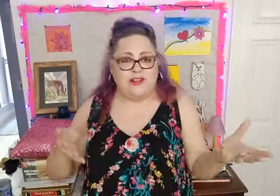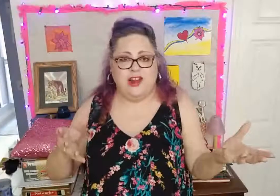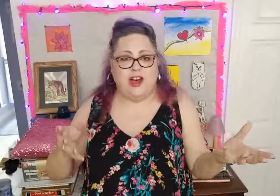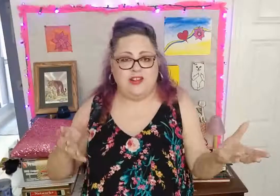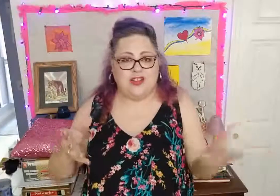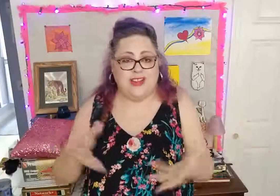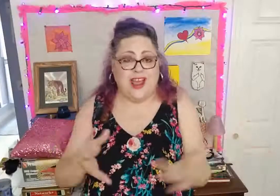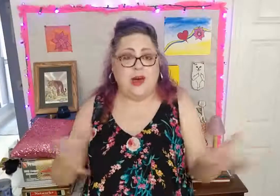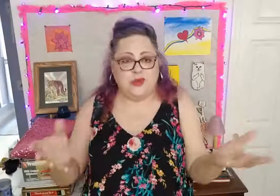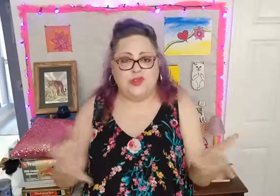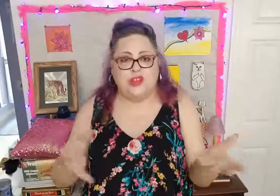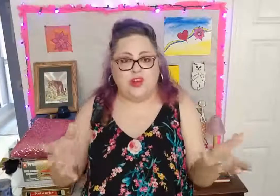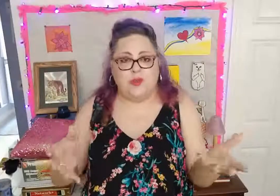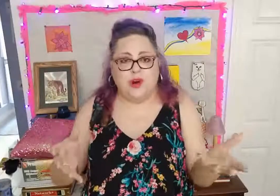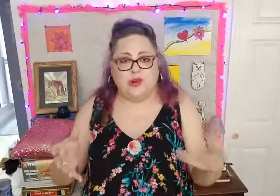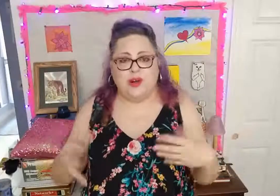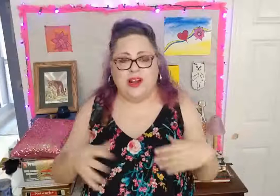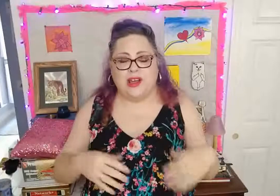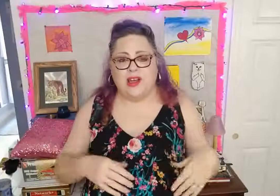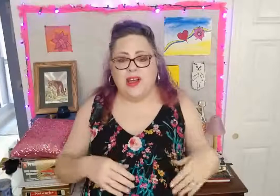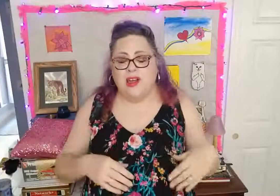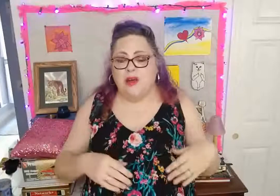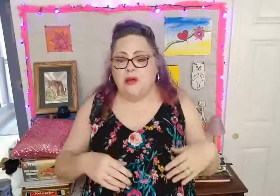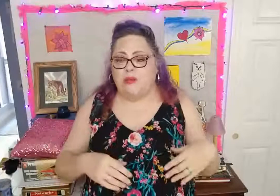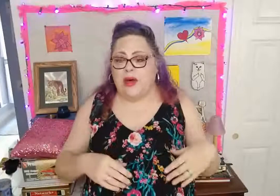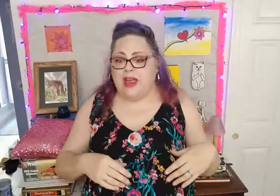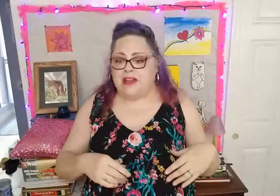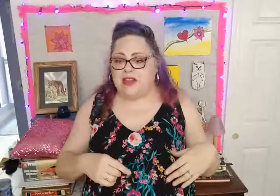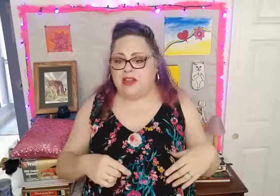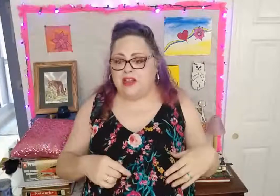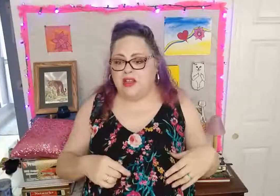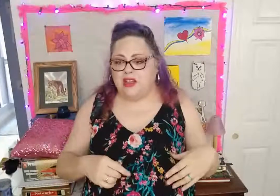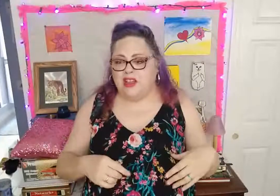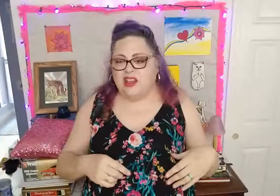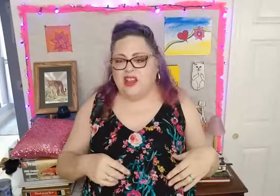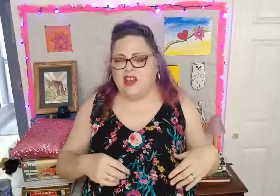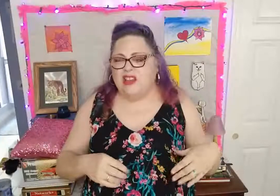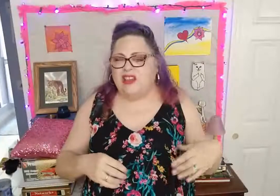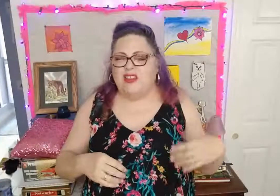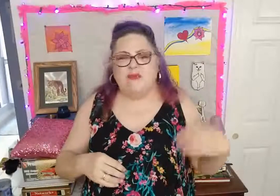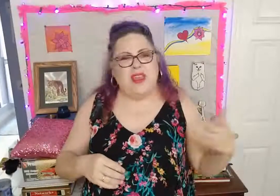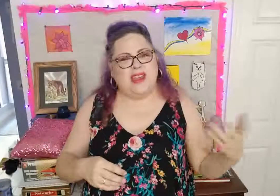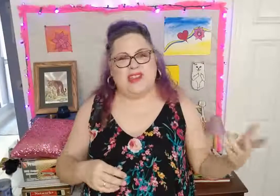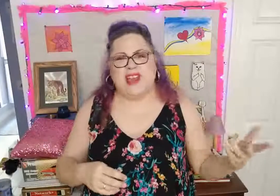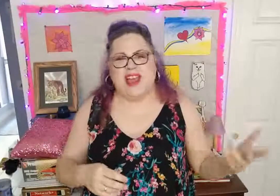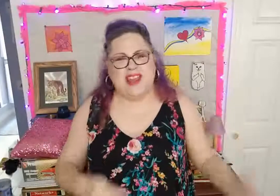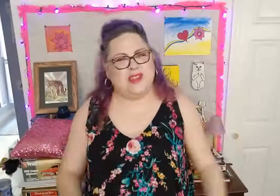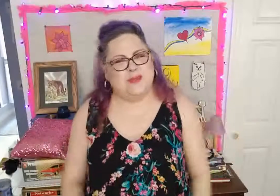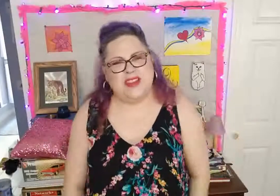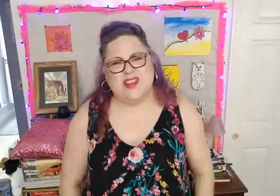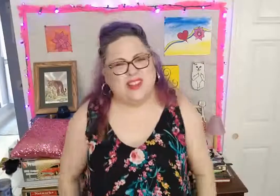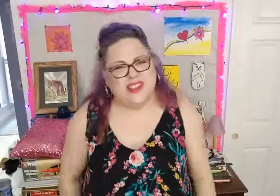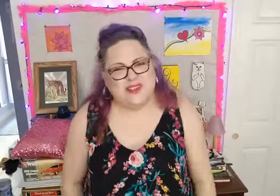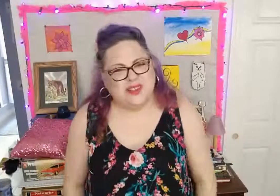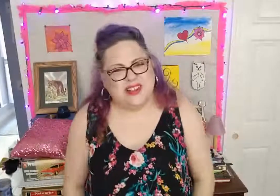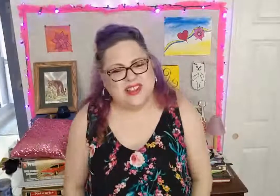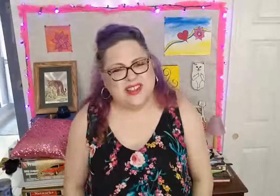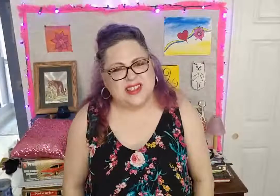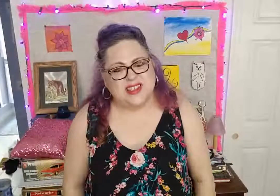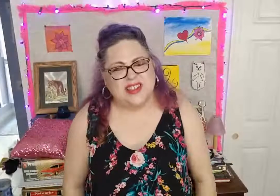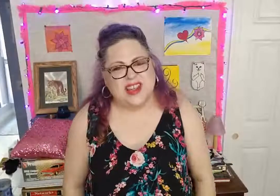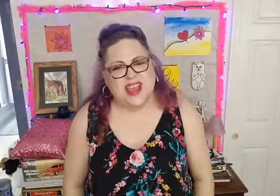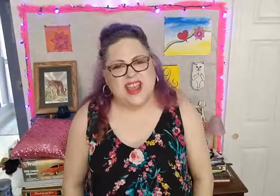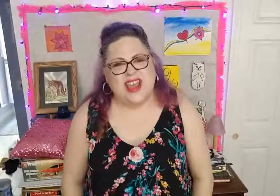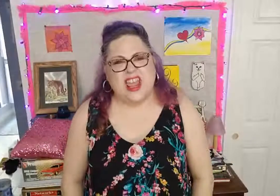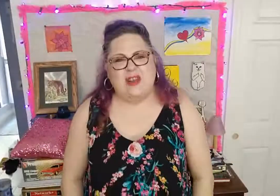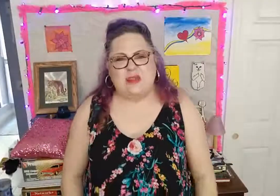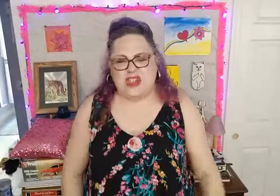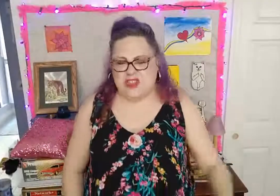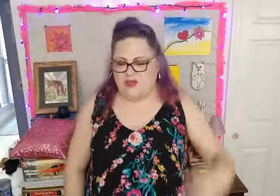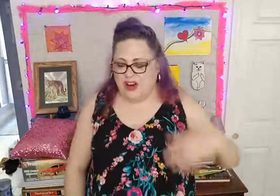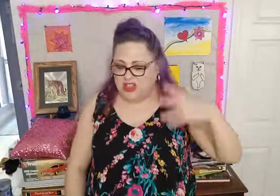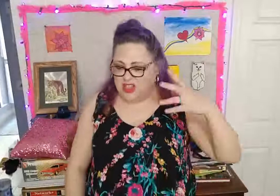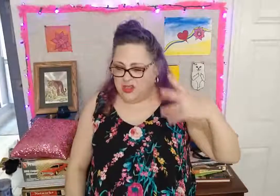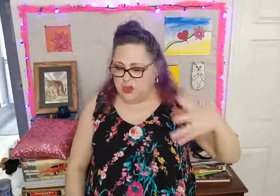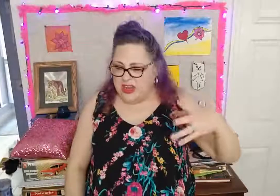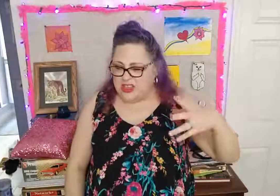I'm not just a house, you know, margarita. But, the mix, I guess, makes all the difference. It was just very sweet.